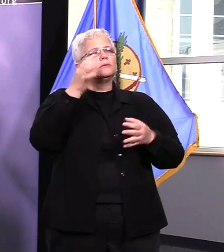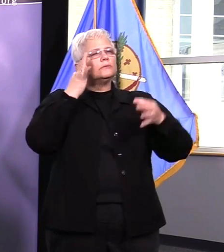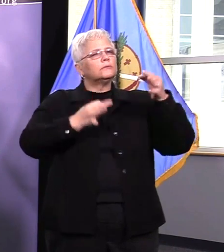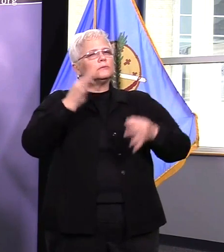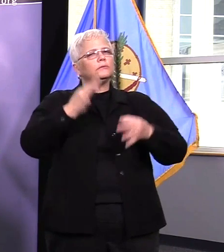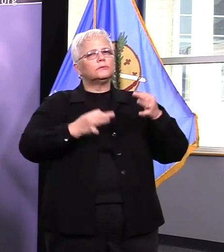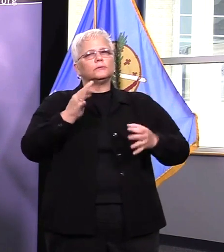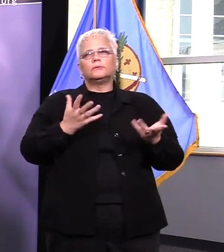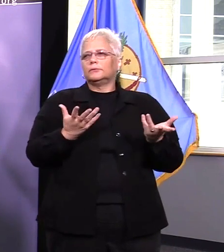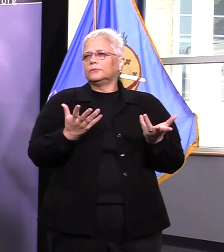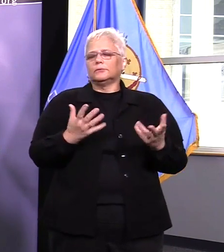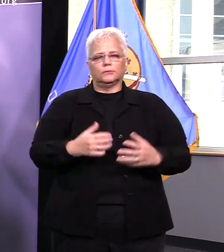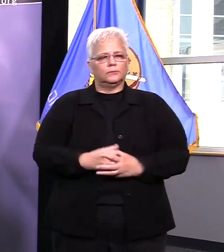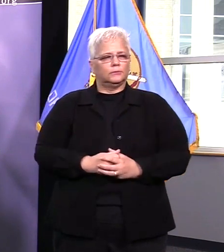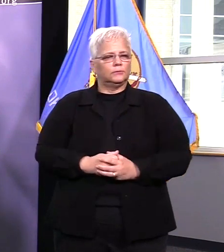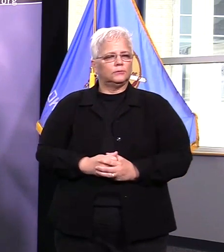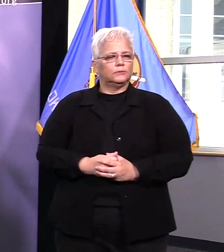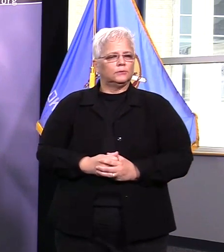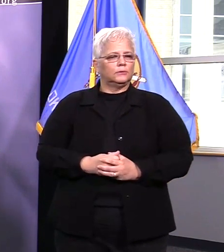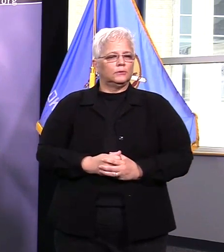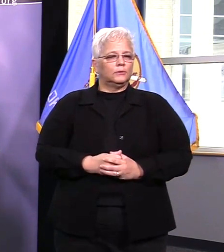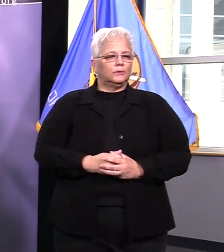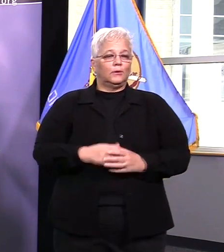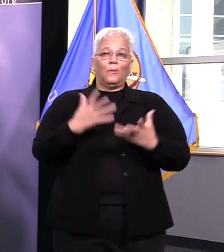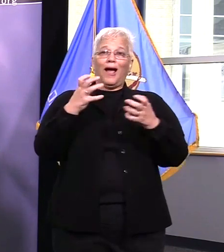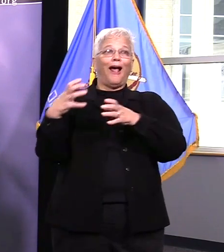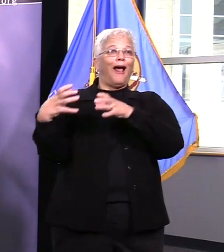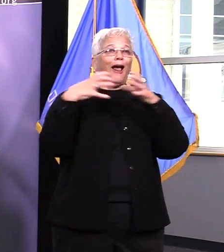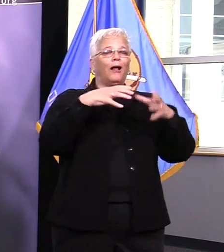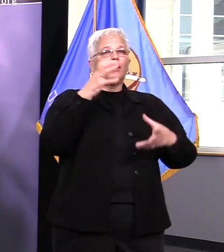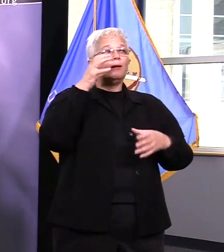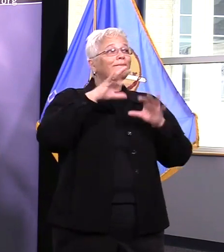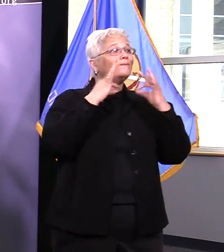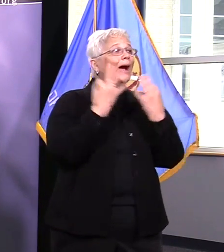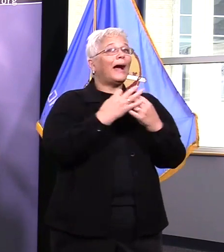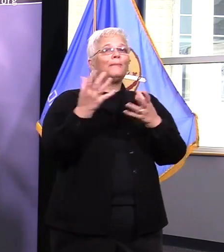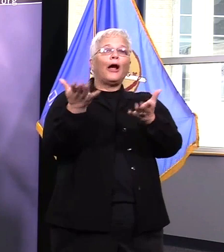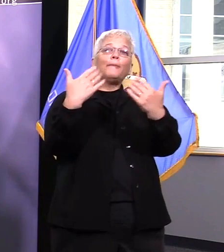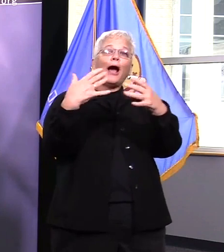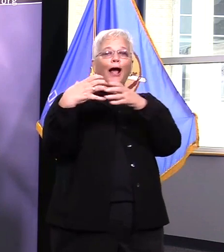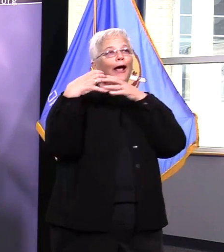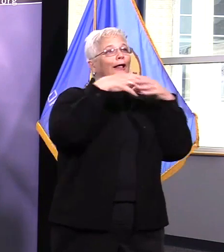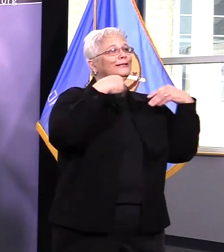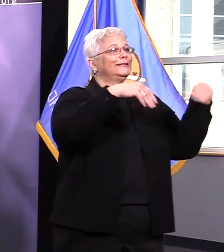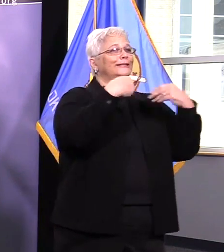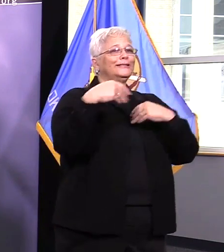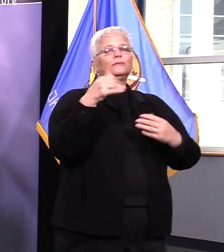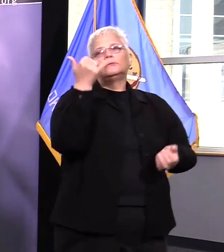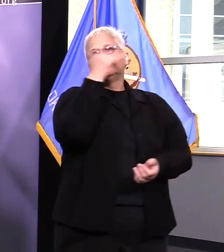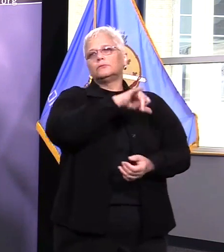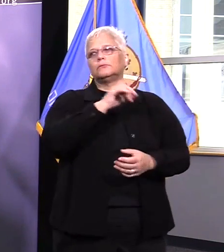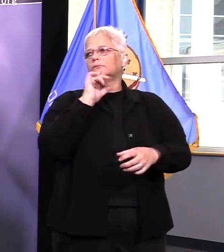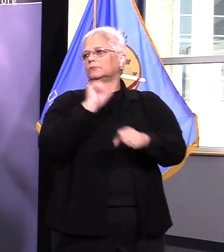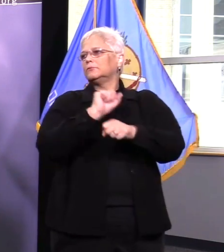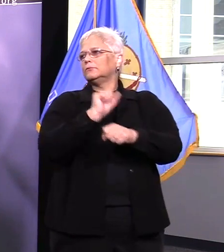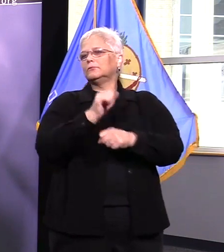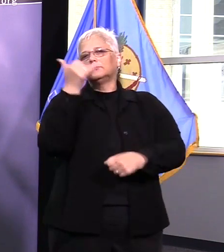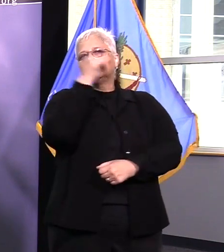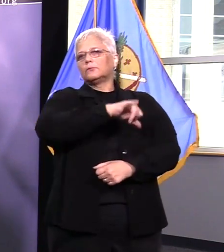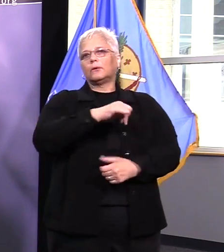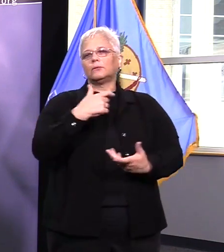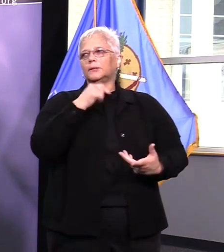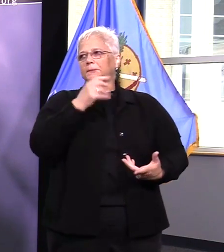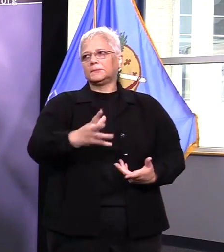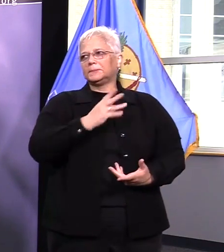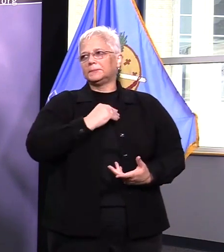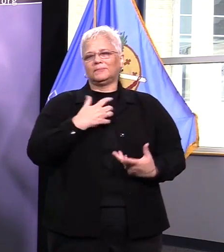that's just about the worst idea i can think of um you should go one person in your household if you if you have to go to the store and you should minimize